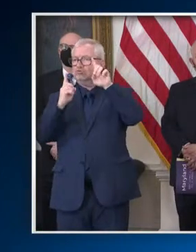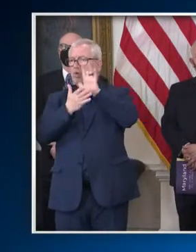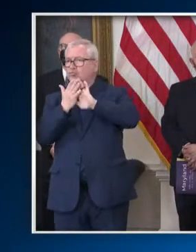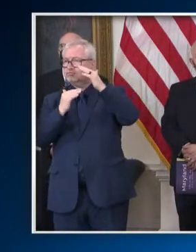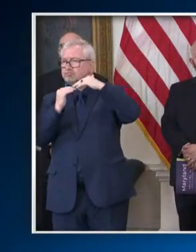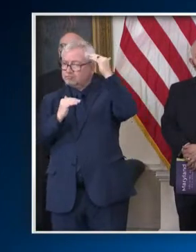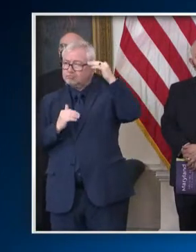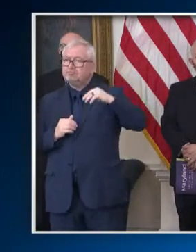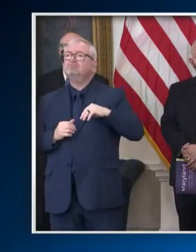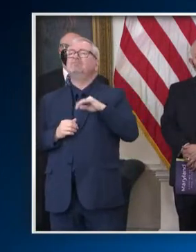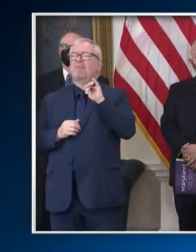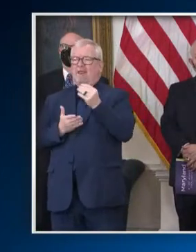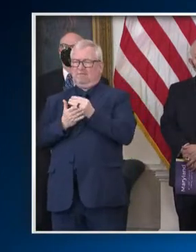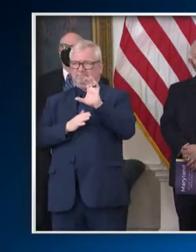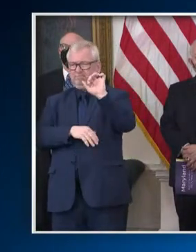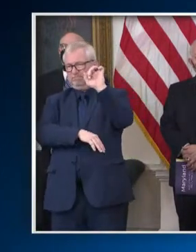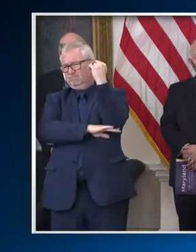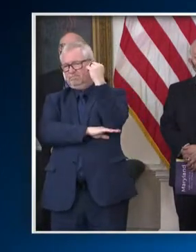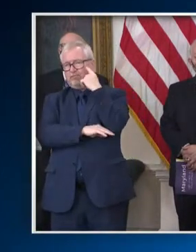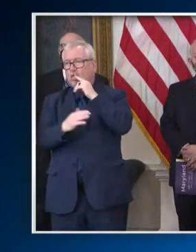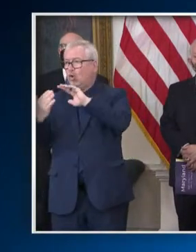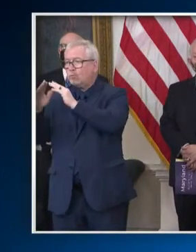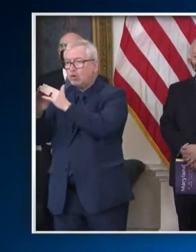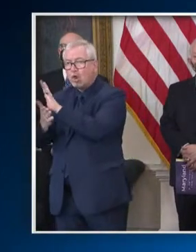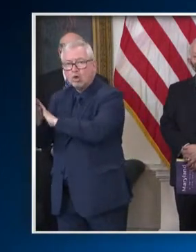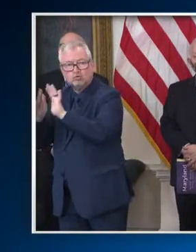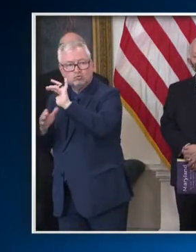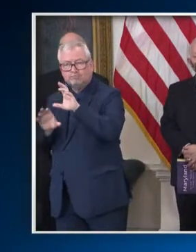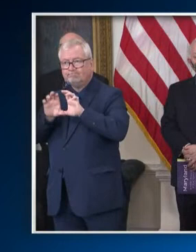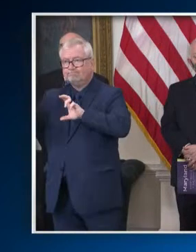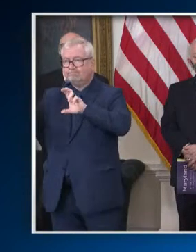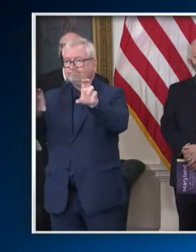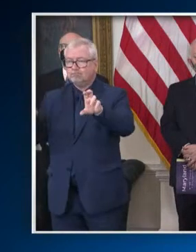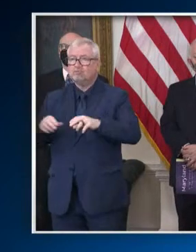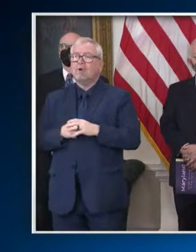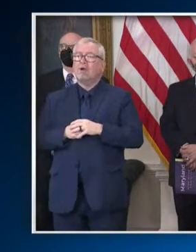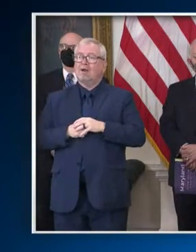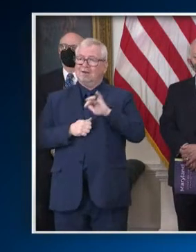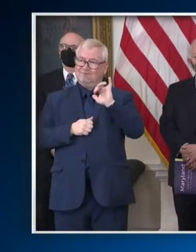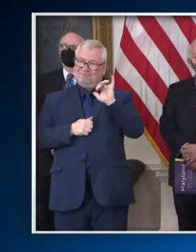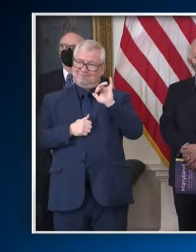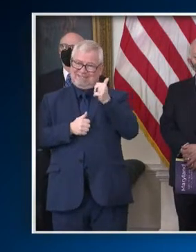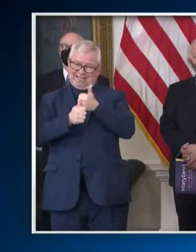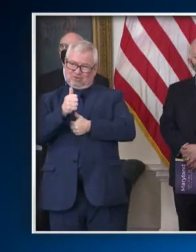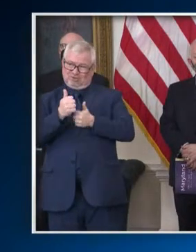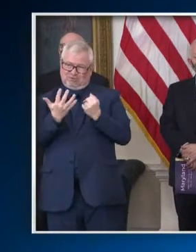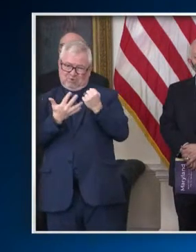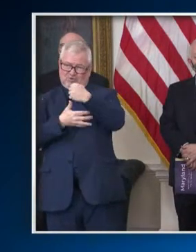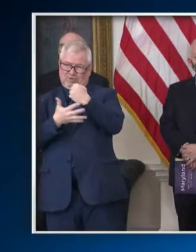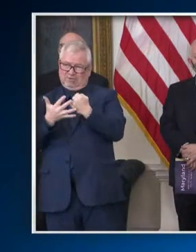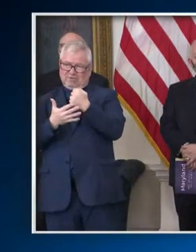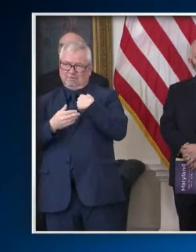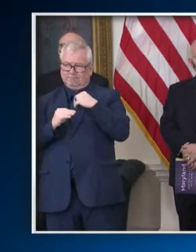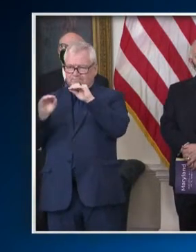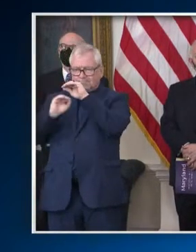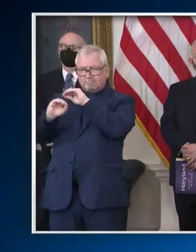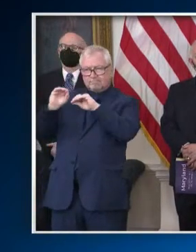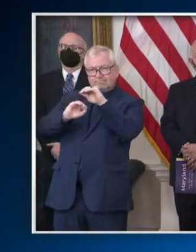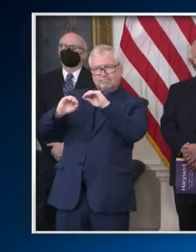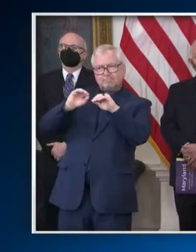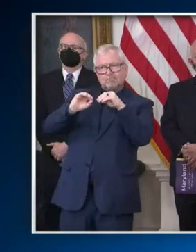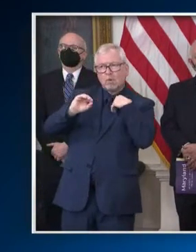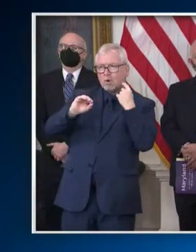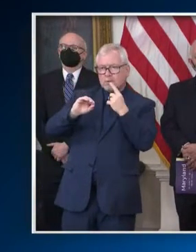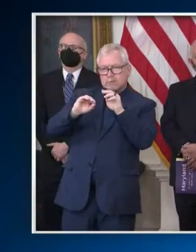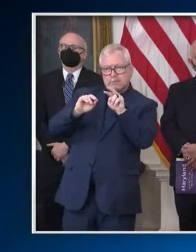colleges, where every priority project that is ready for funding will be funded. We have